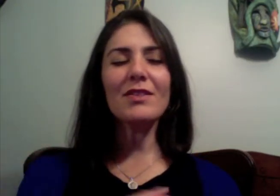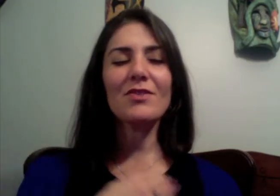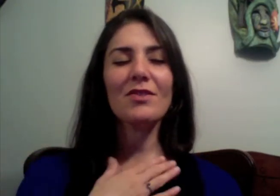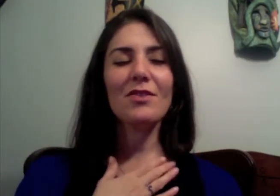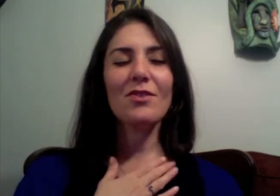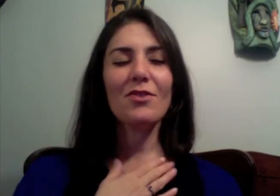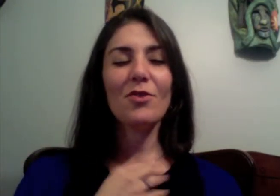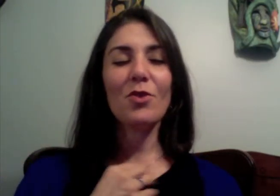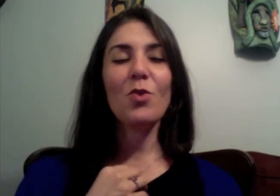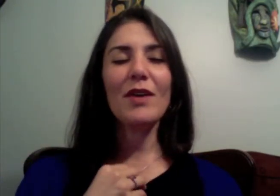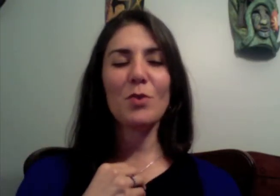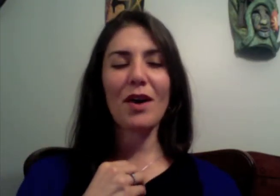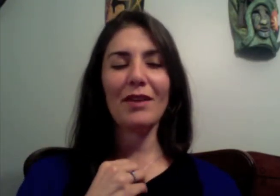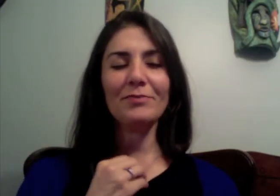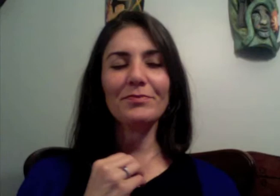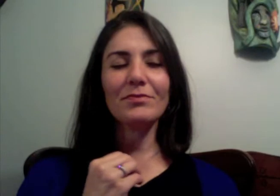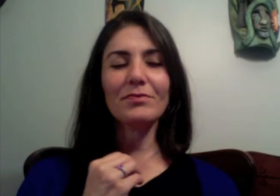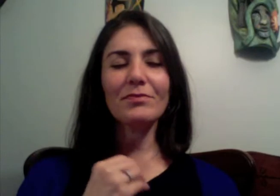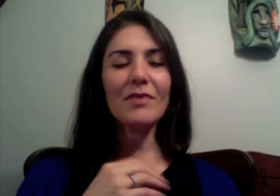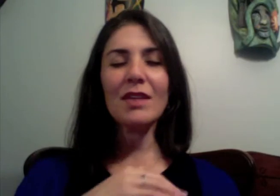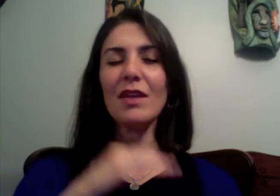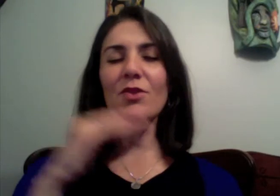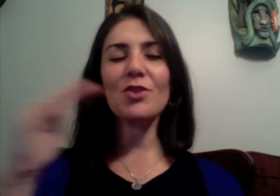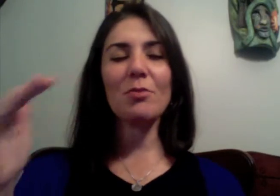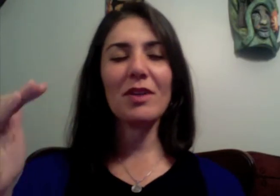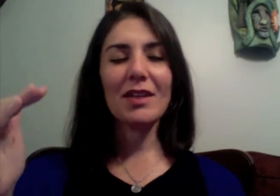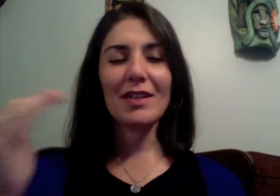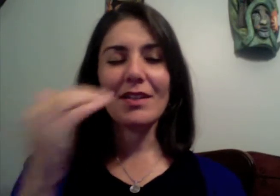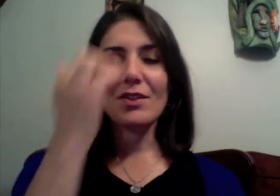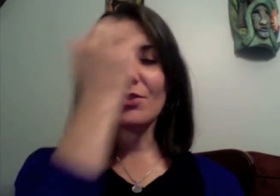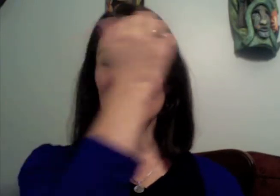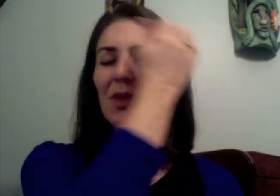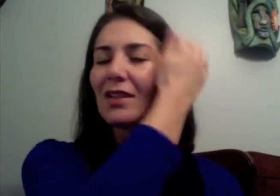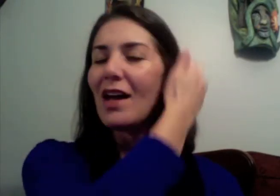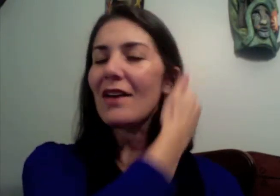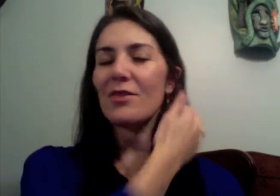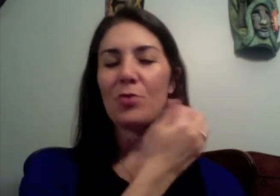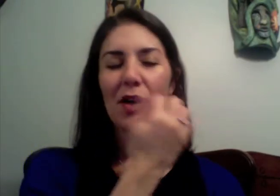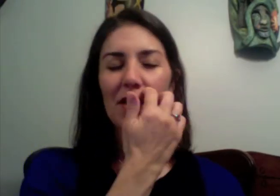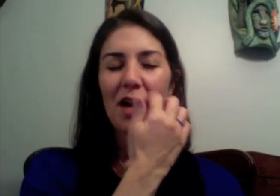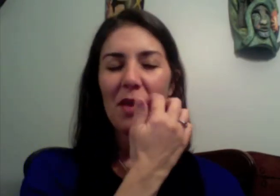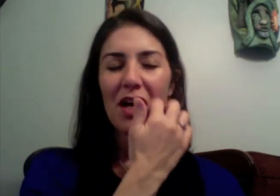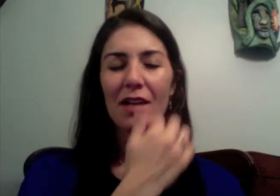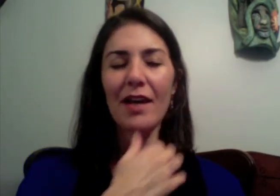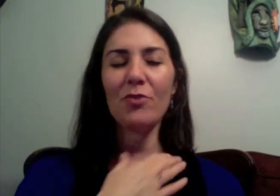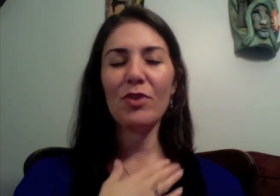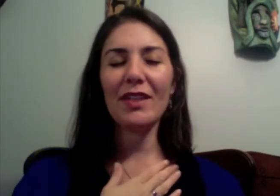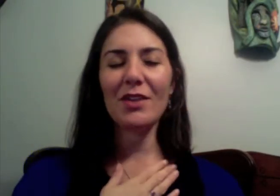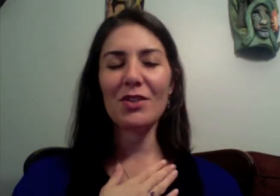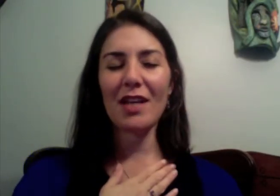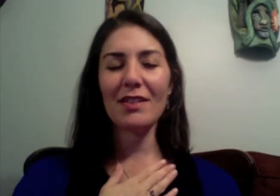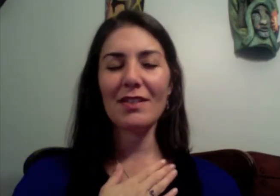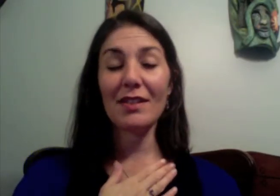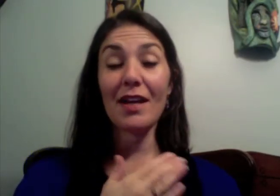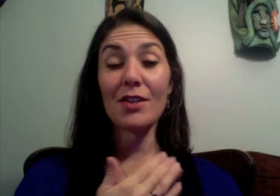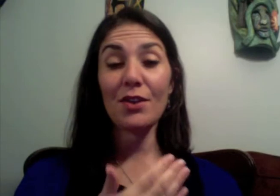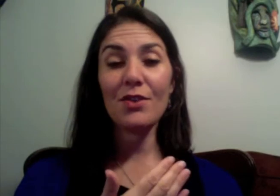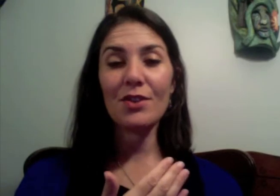for quite a while, never jump to doing a lot of pranayama, a lot of breathing exercises, it can actually hurt you,